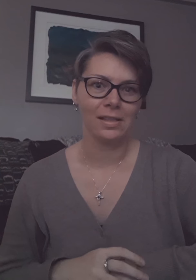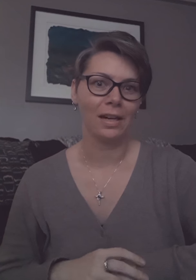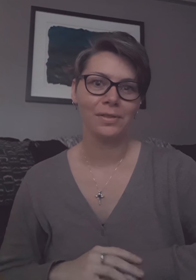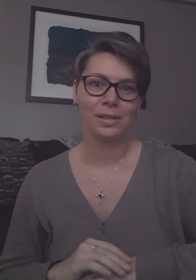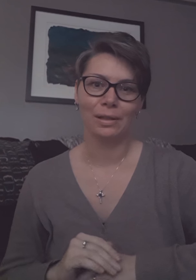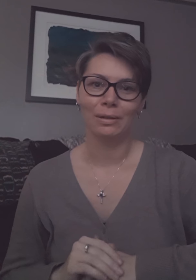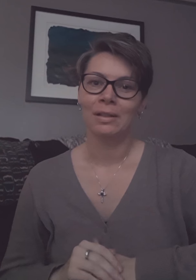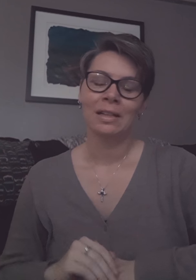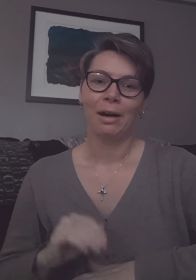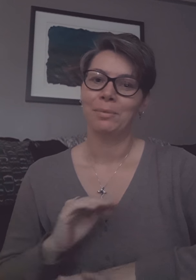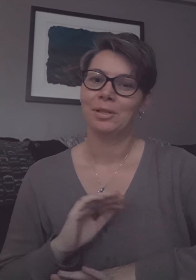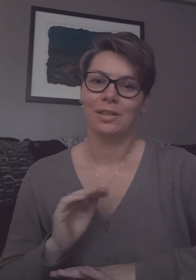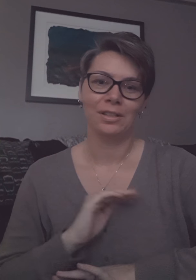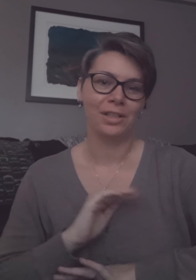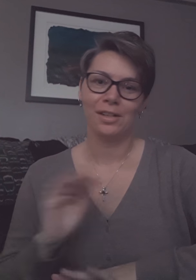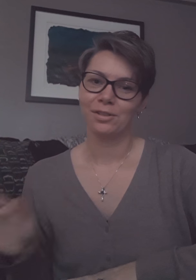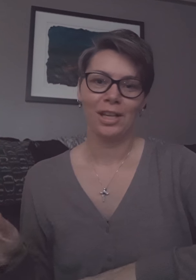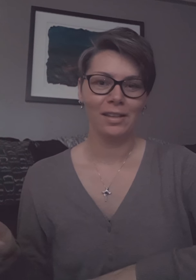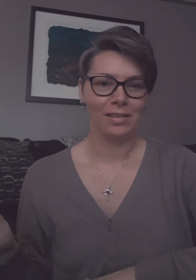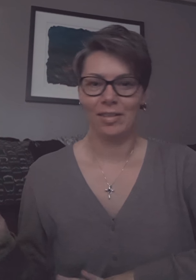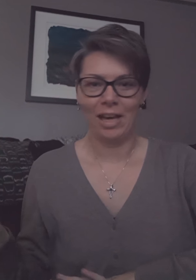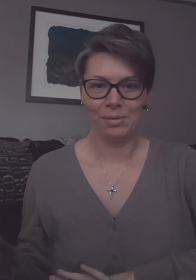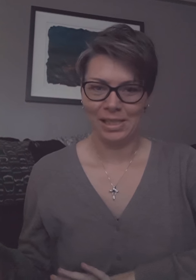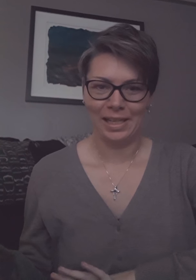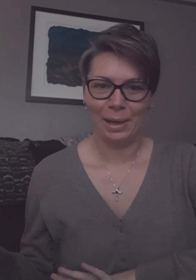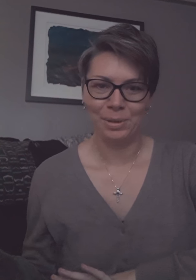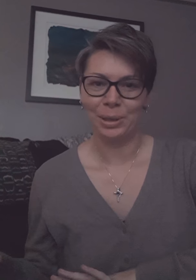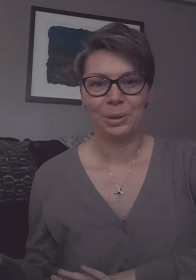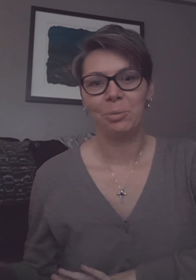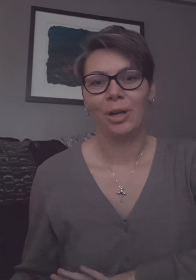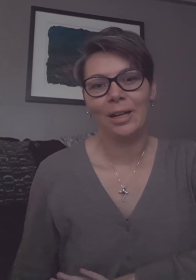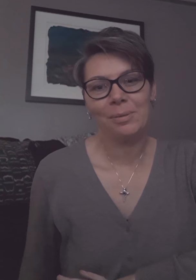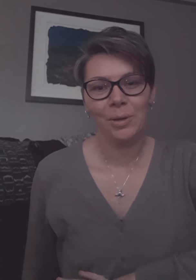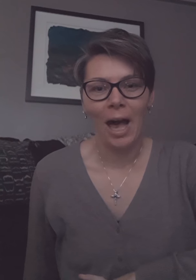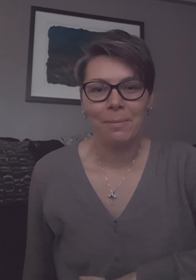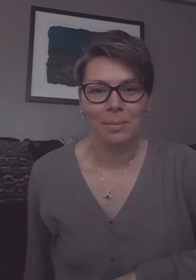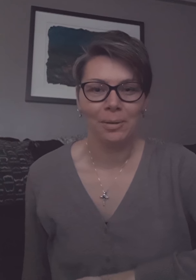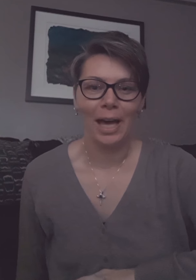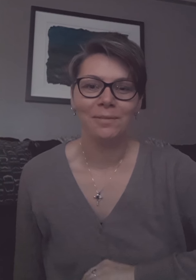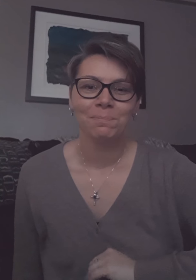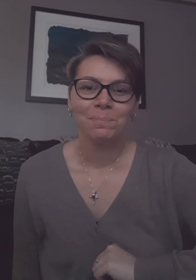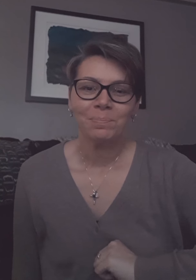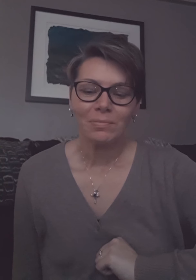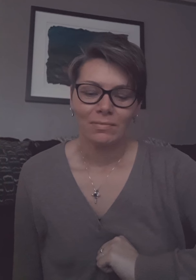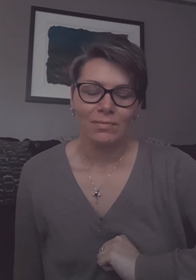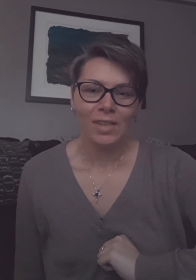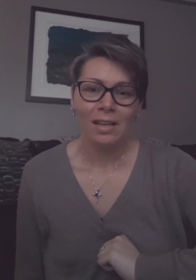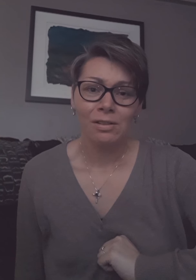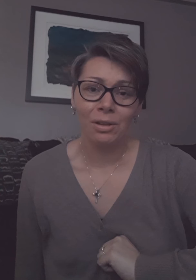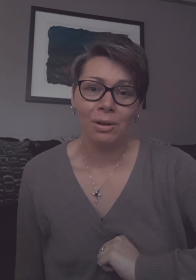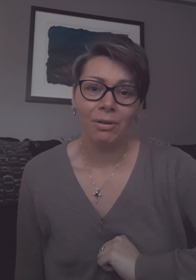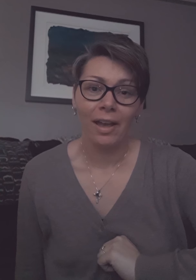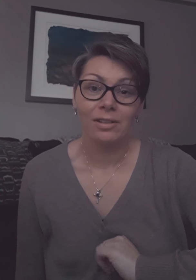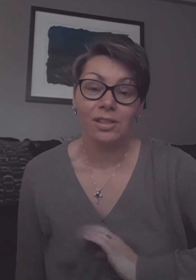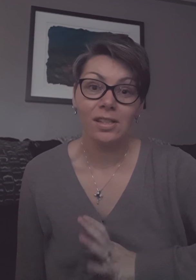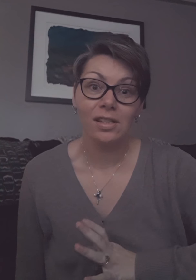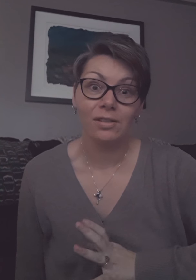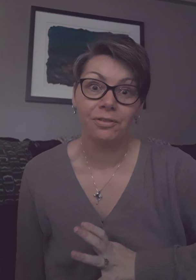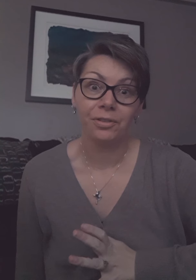stuff so yesterday that was it I'm done Lupron I'm so happy about that so and just for